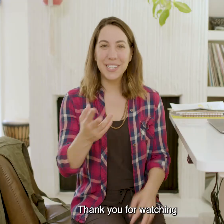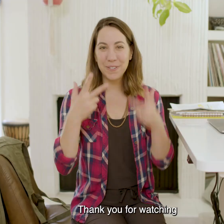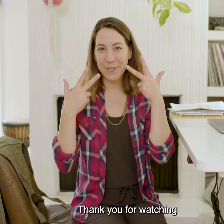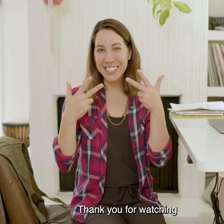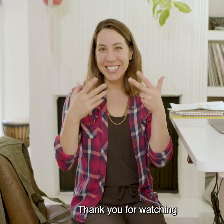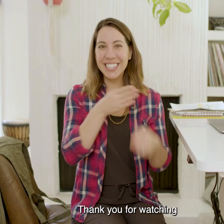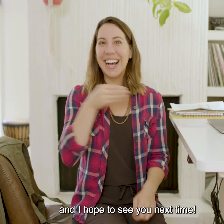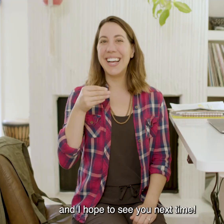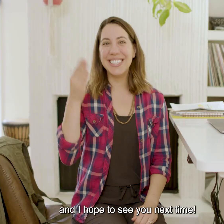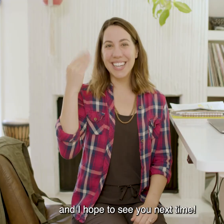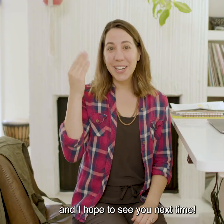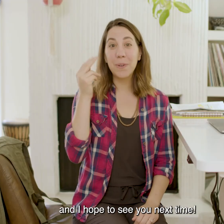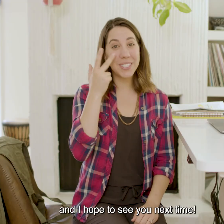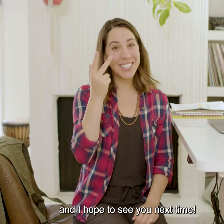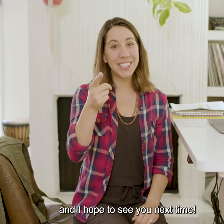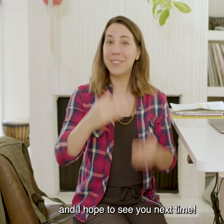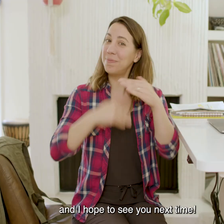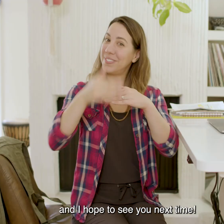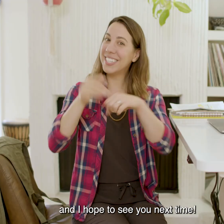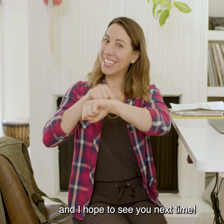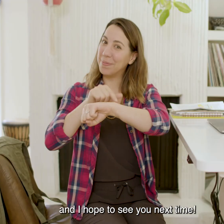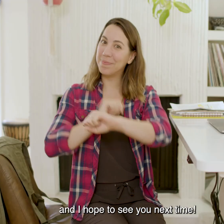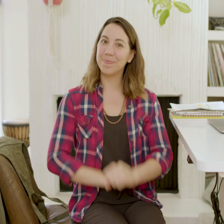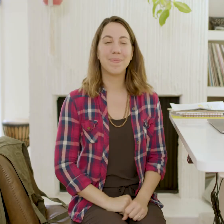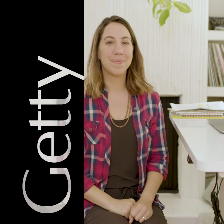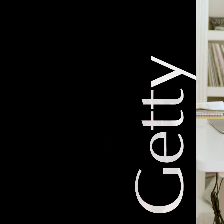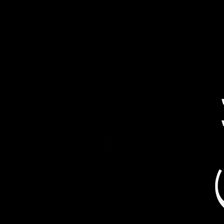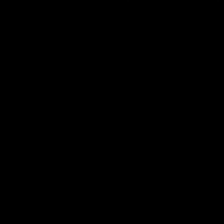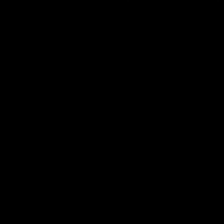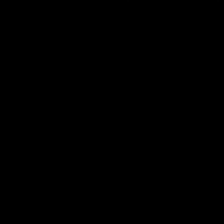Thank you for watching, and I hope to see you next time!